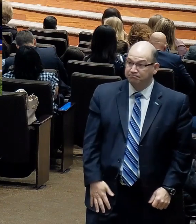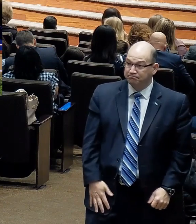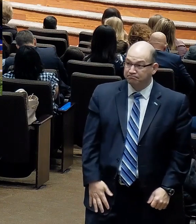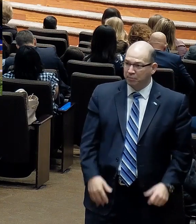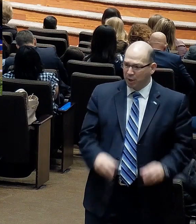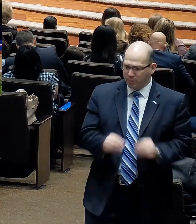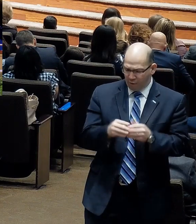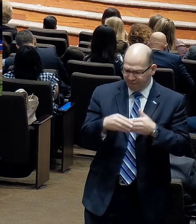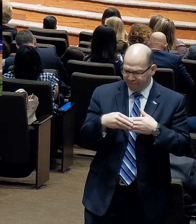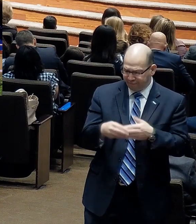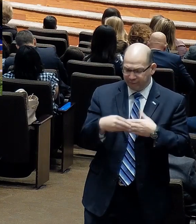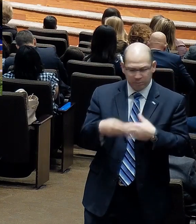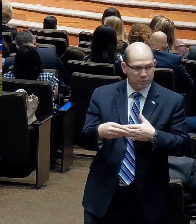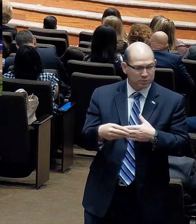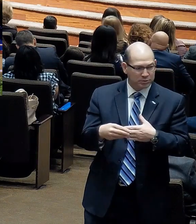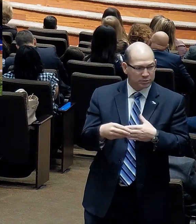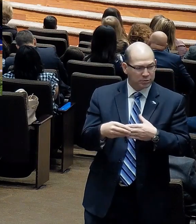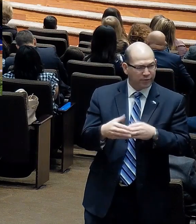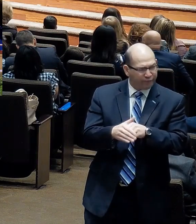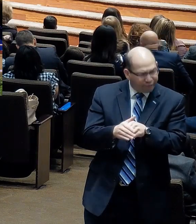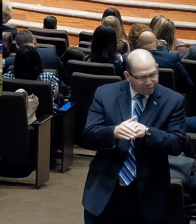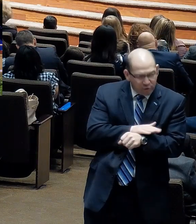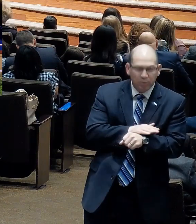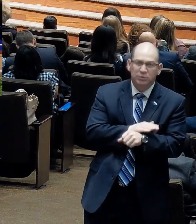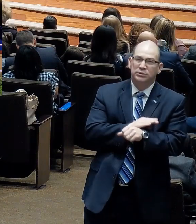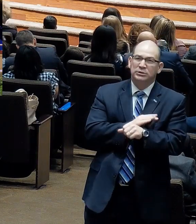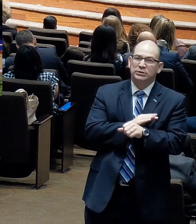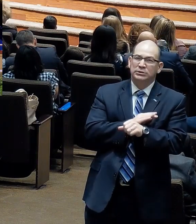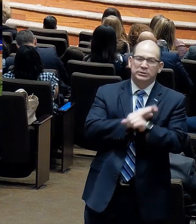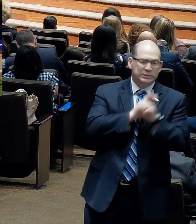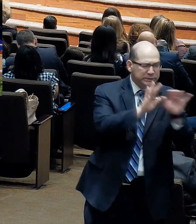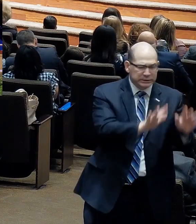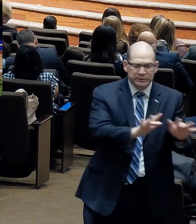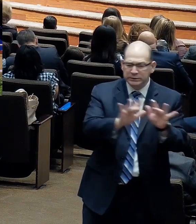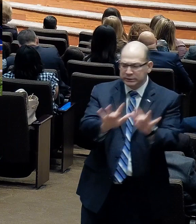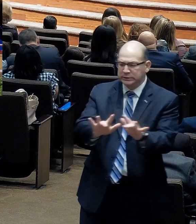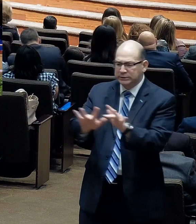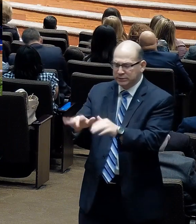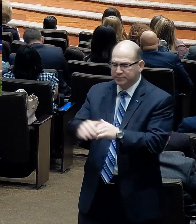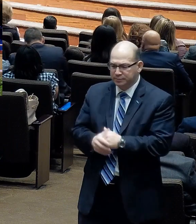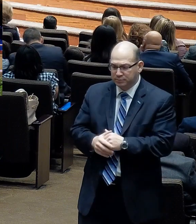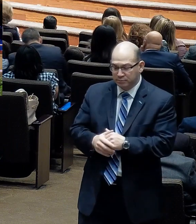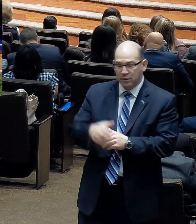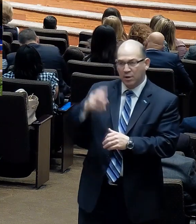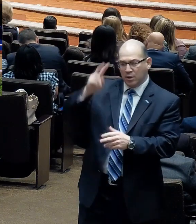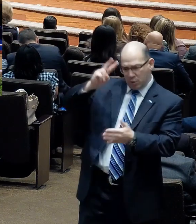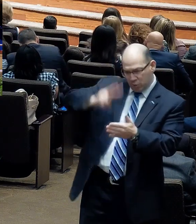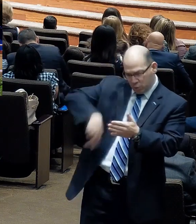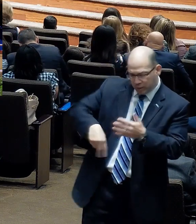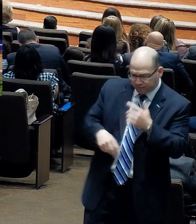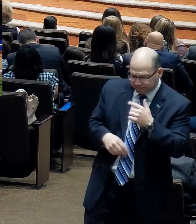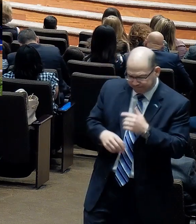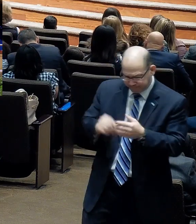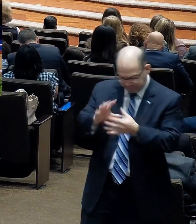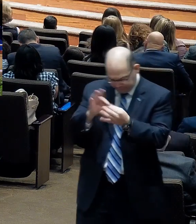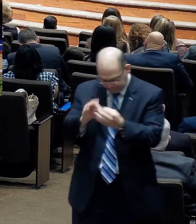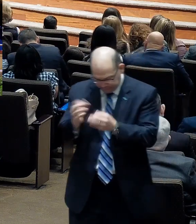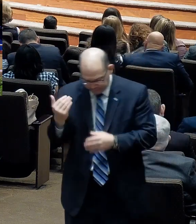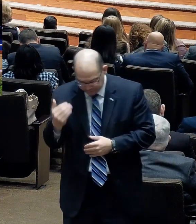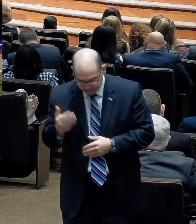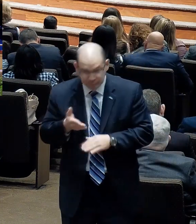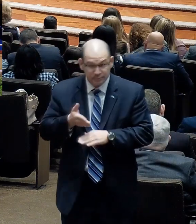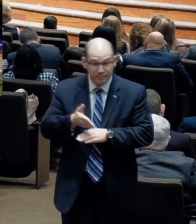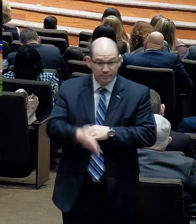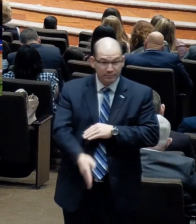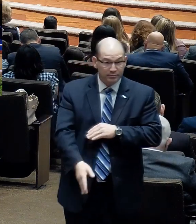compassionate. We care more about others. I've read many years ago, I read a statement, After losses and crosses, men grow humbler